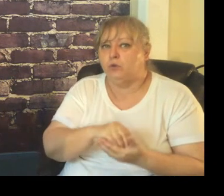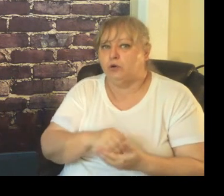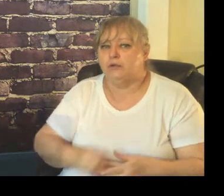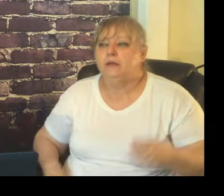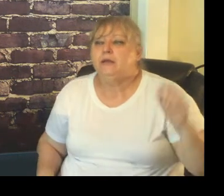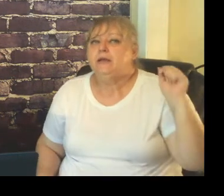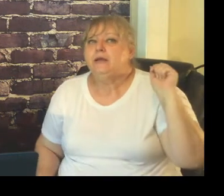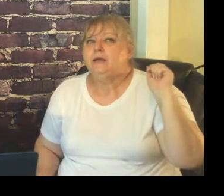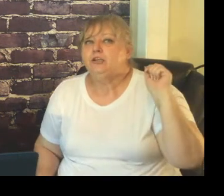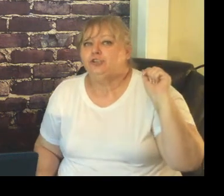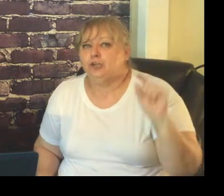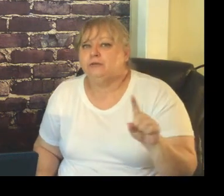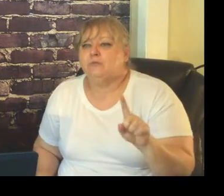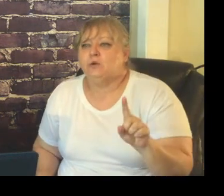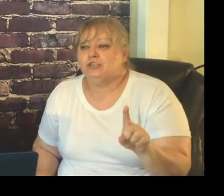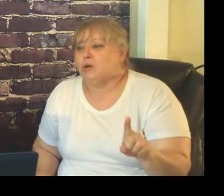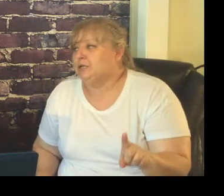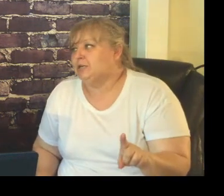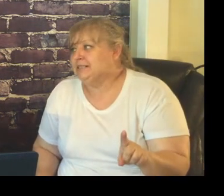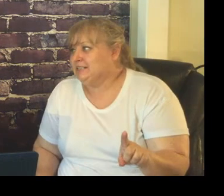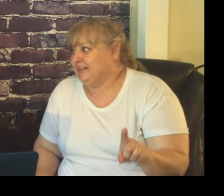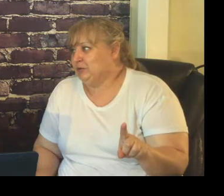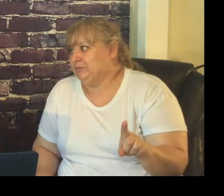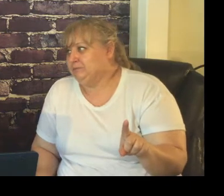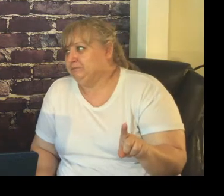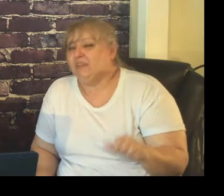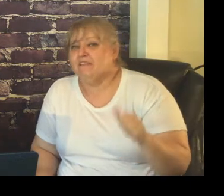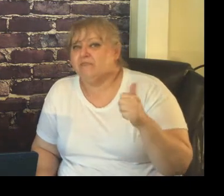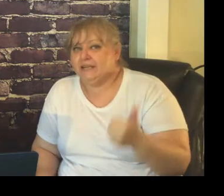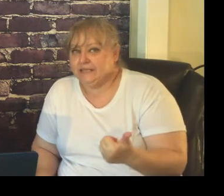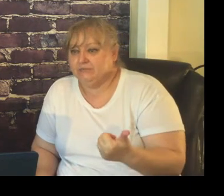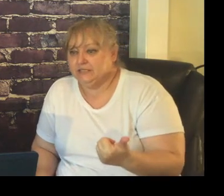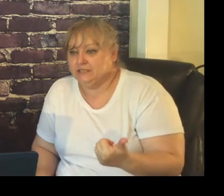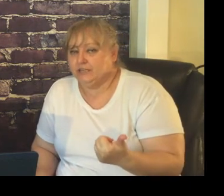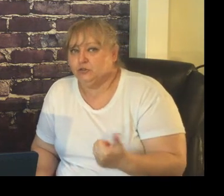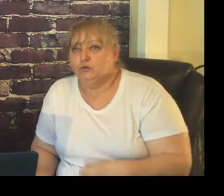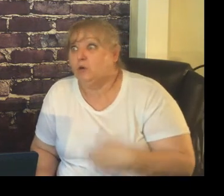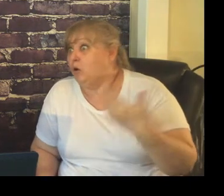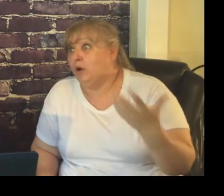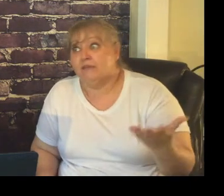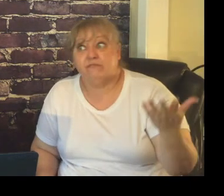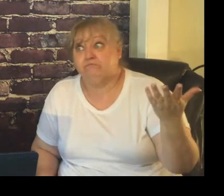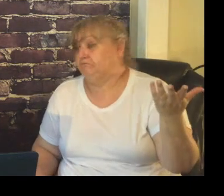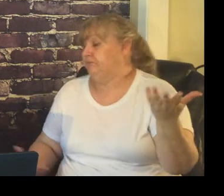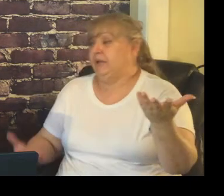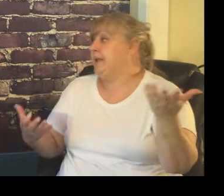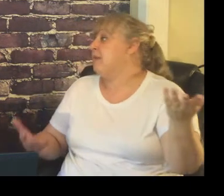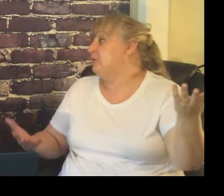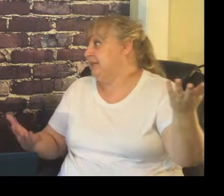board show them what's going on in the classroom invite them to the classroom or have a camera in the